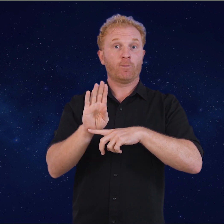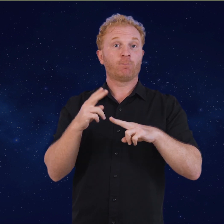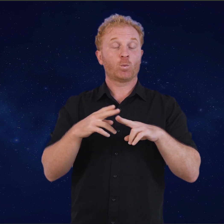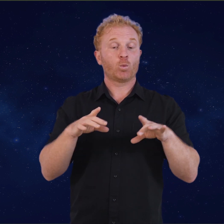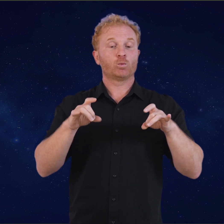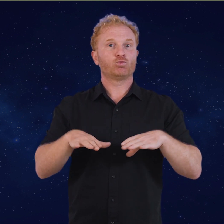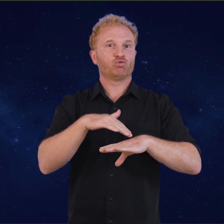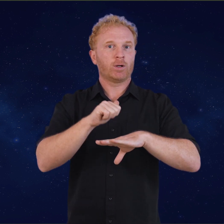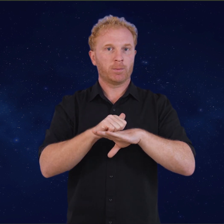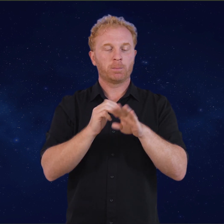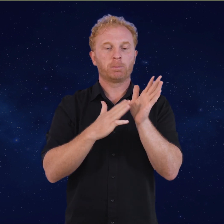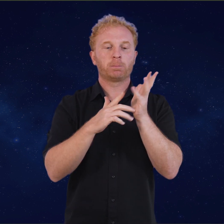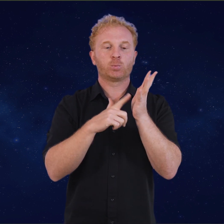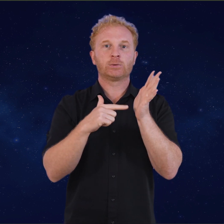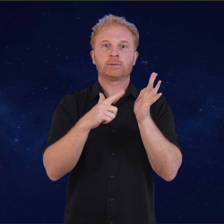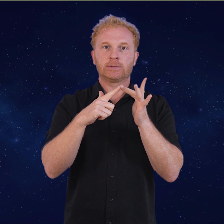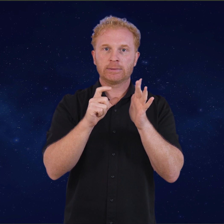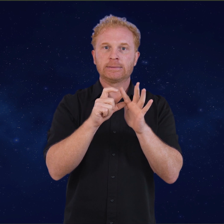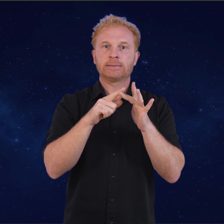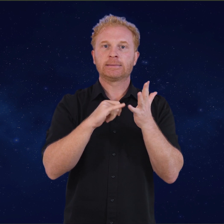importance high-quality treating you safely.